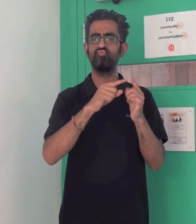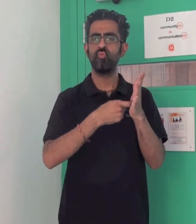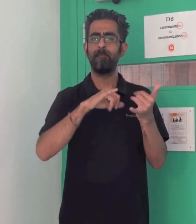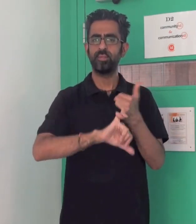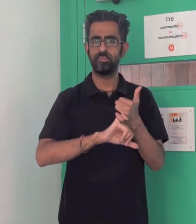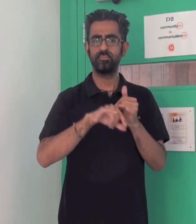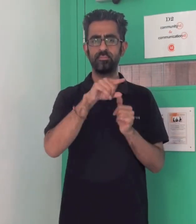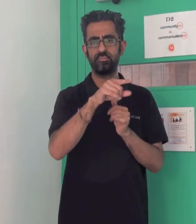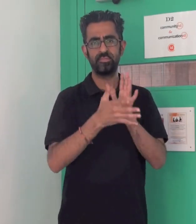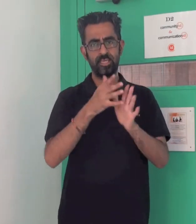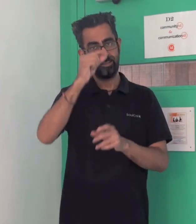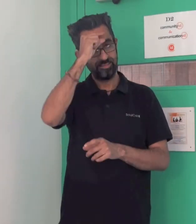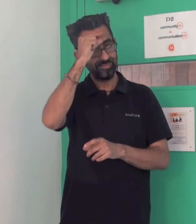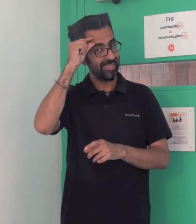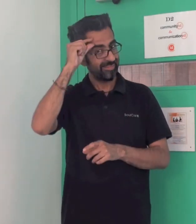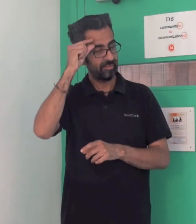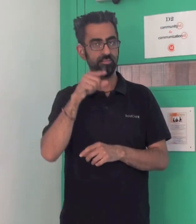being run by an external trainer, Daniel Roberts.